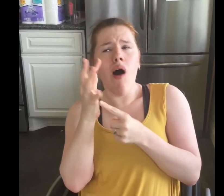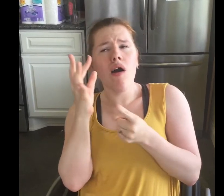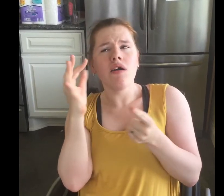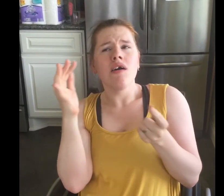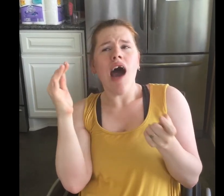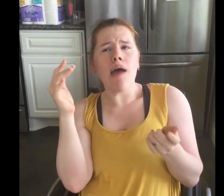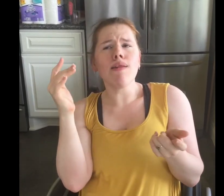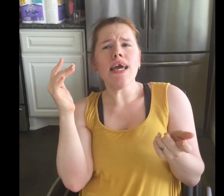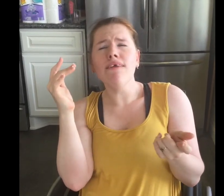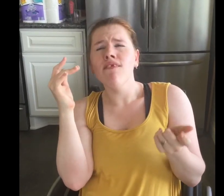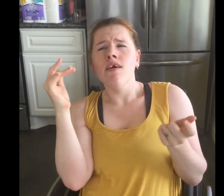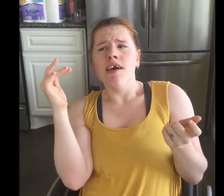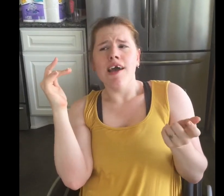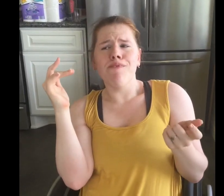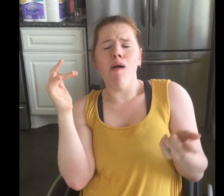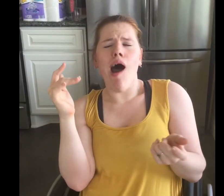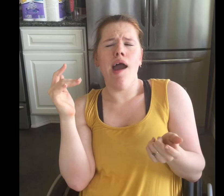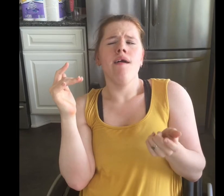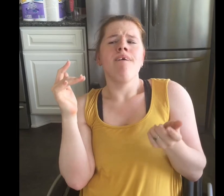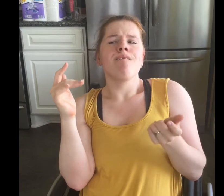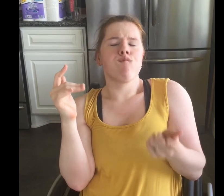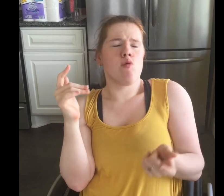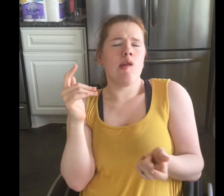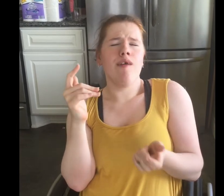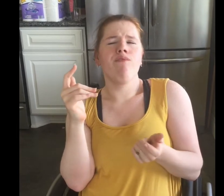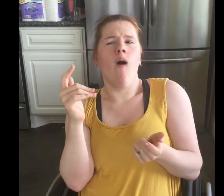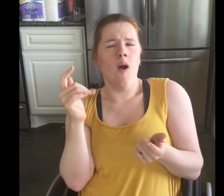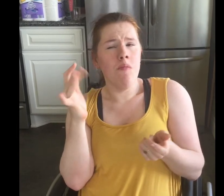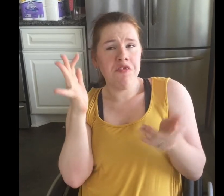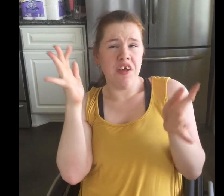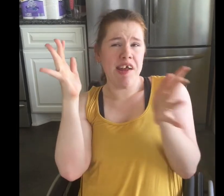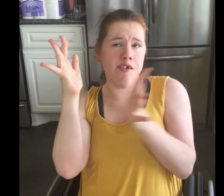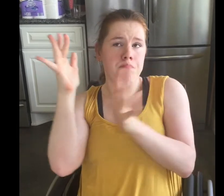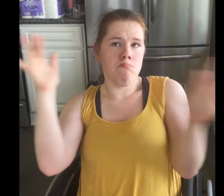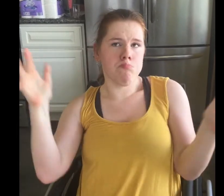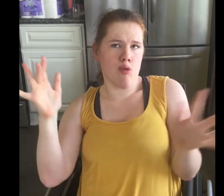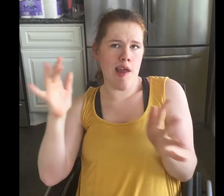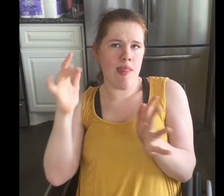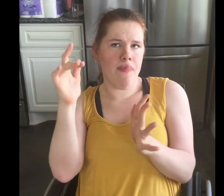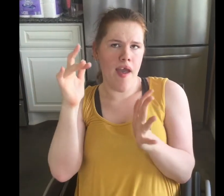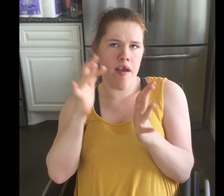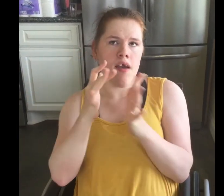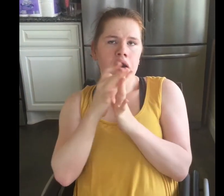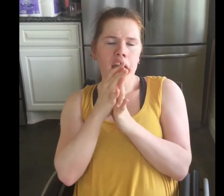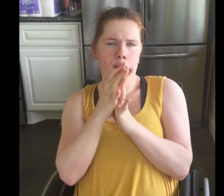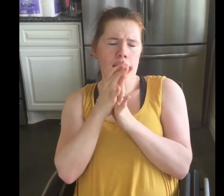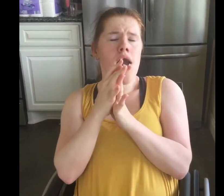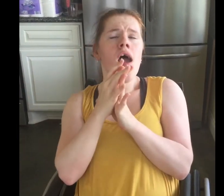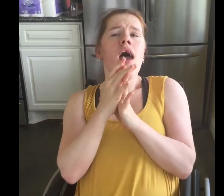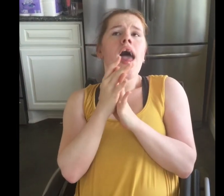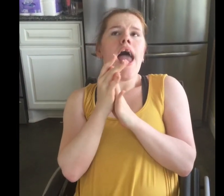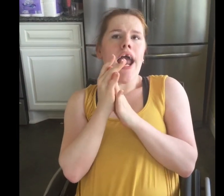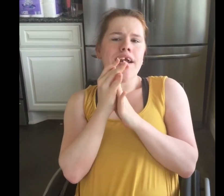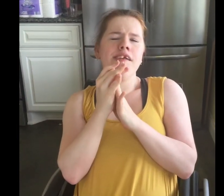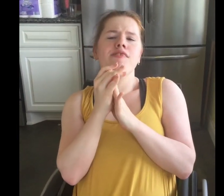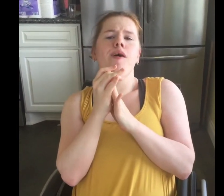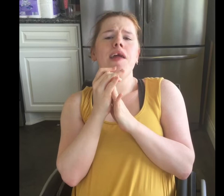milk, I believe. It's by Fernley Farms. It's a brand that they carry. And it's 30